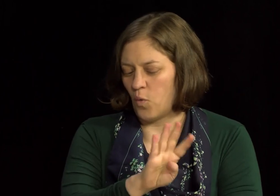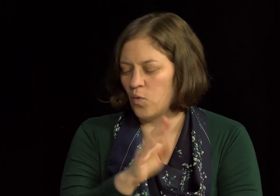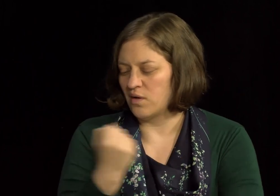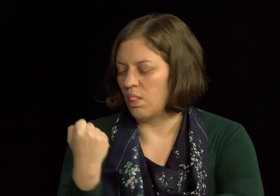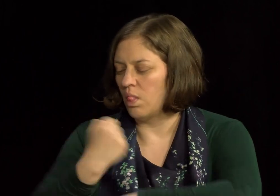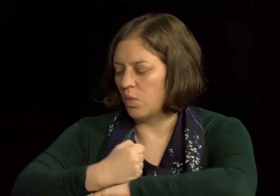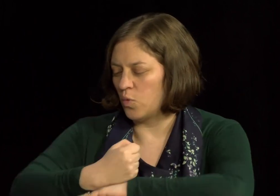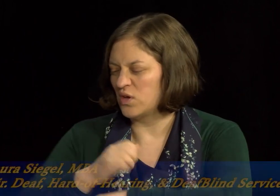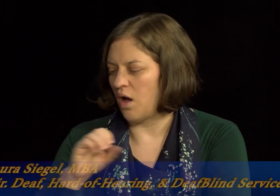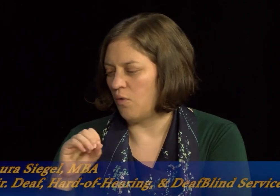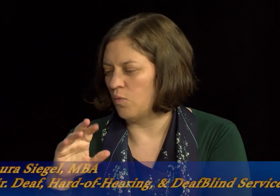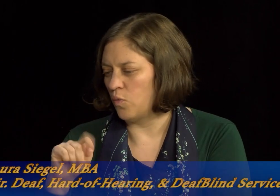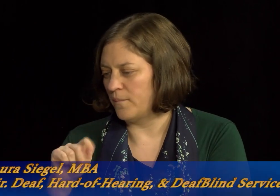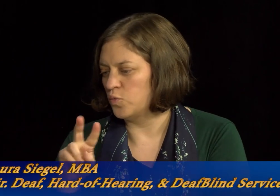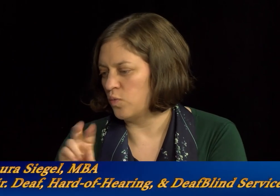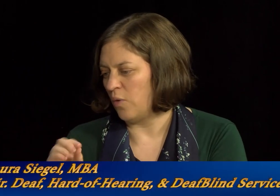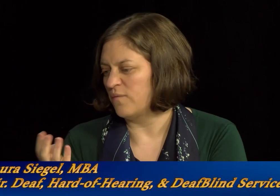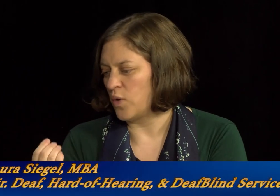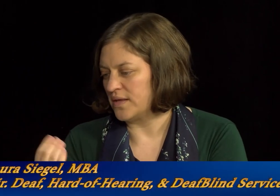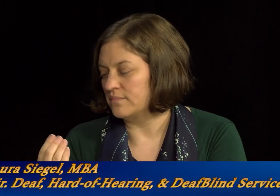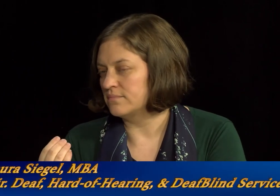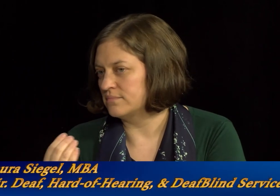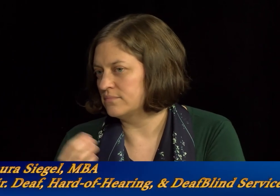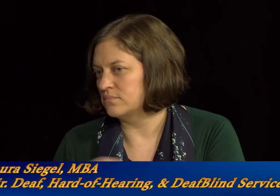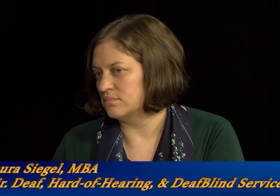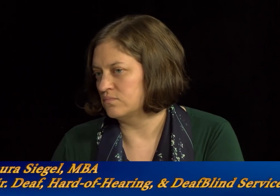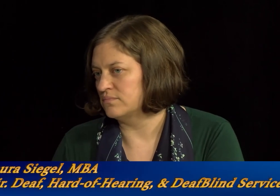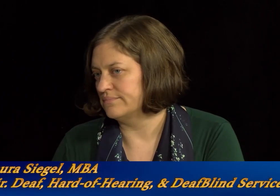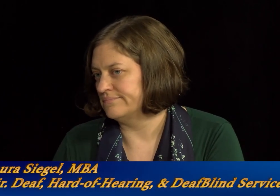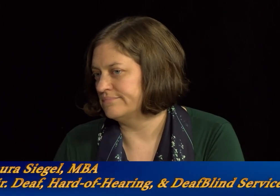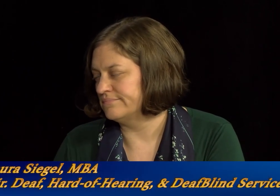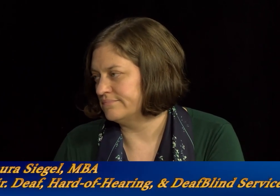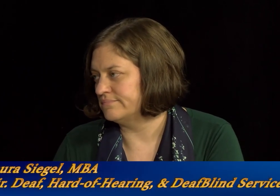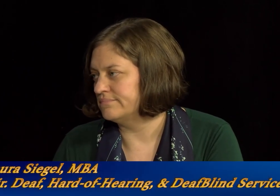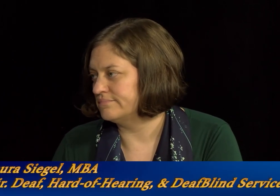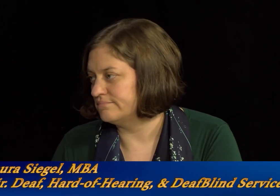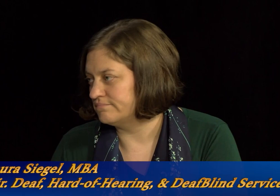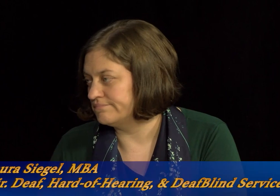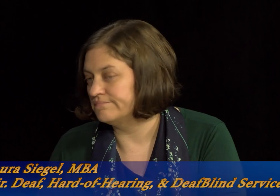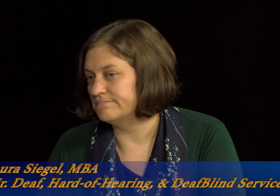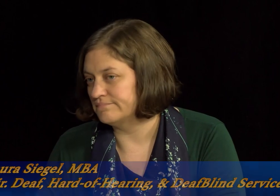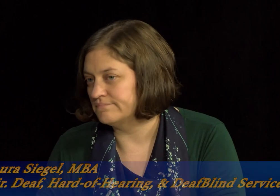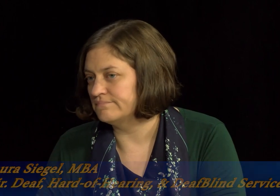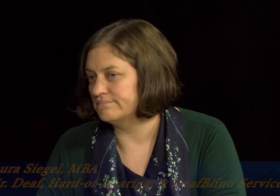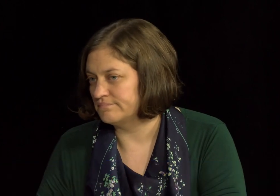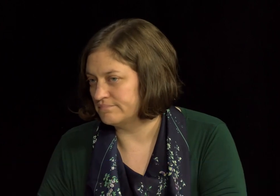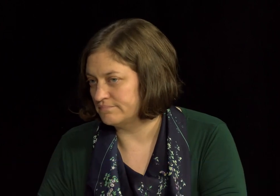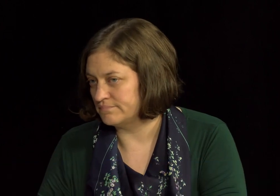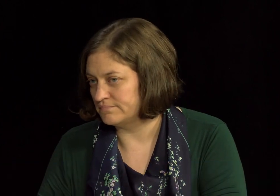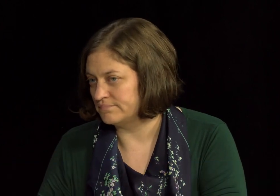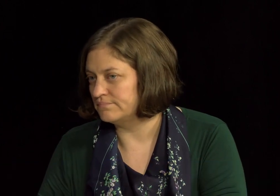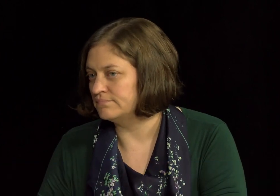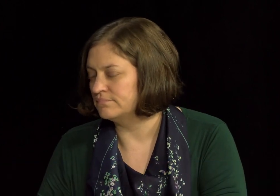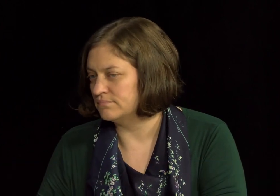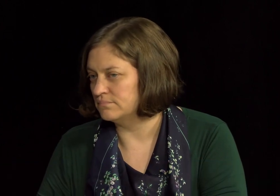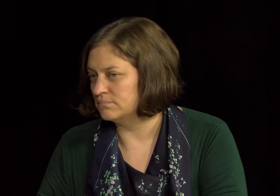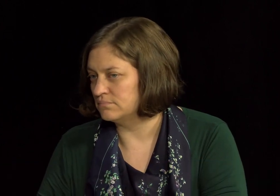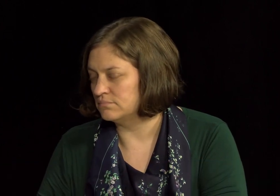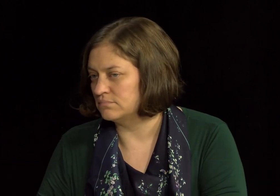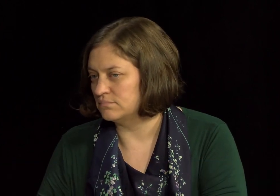Mm They were established in 1904 and they closed in 2014. Oh, wow. Um. Is there anything that